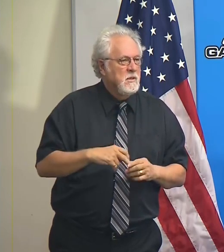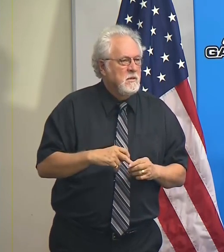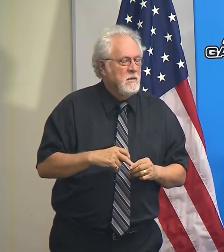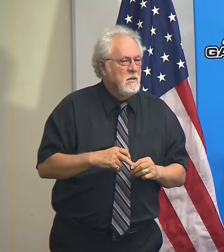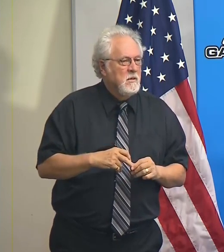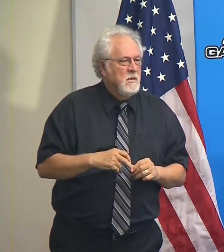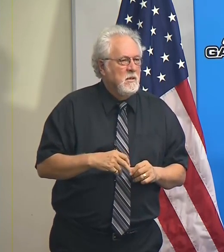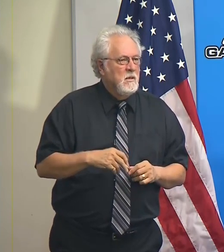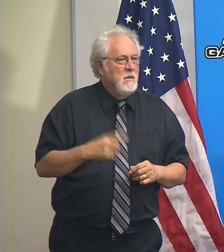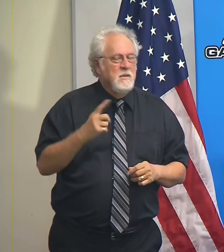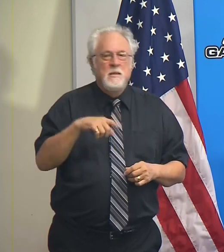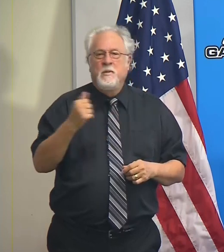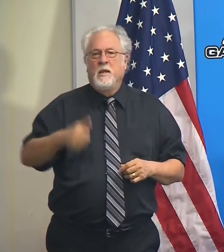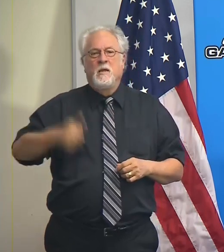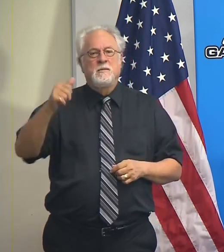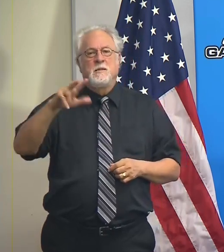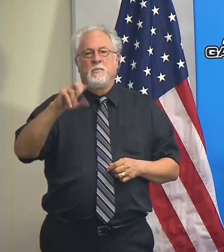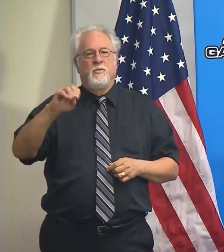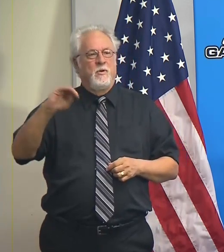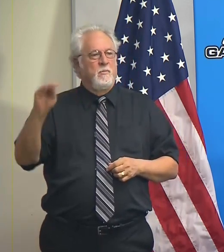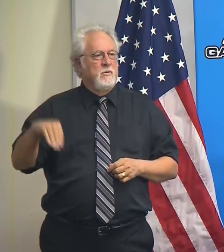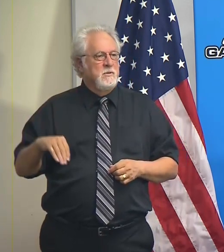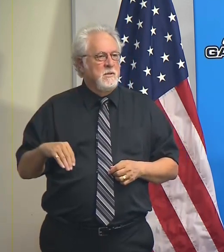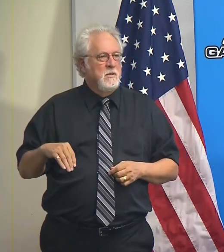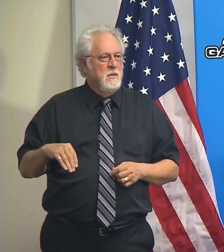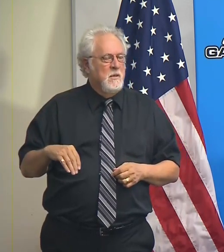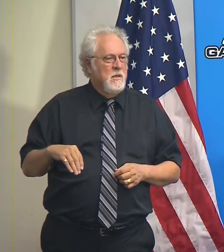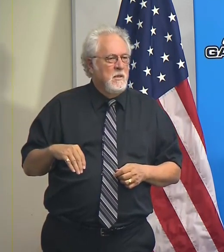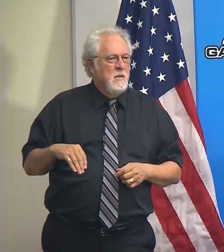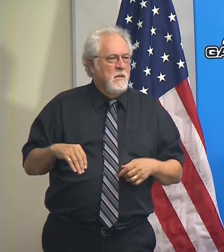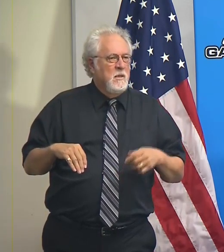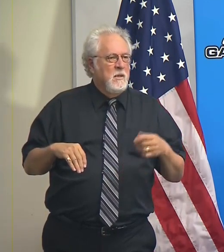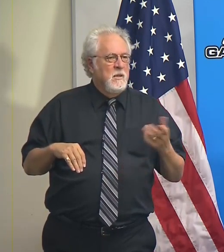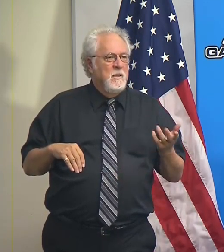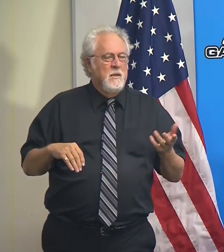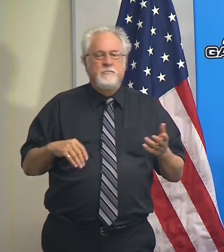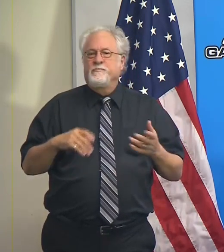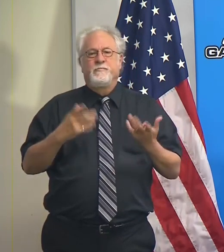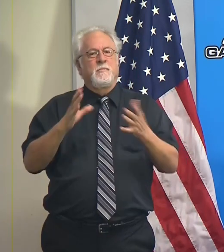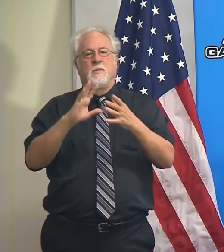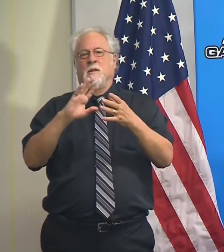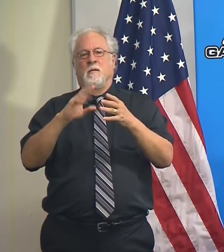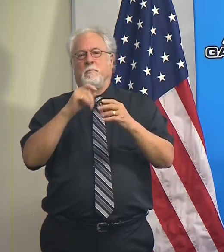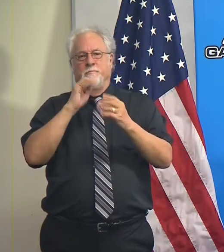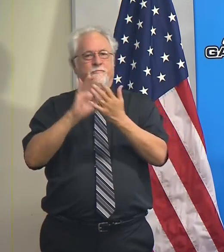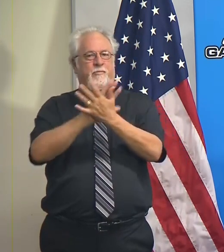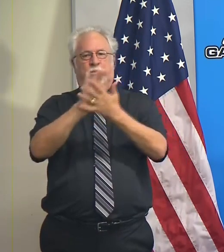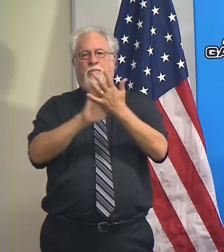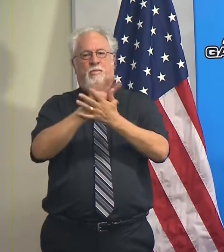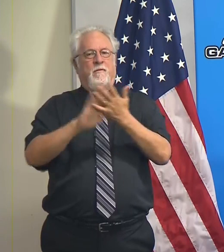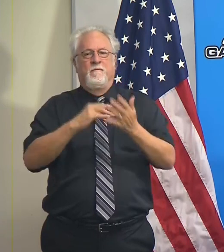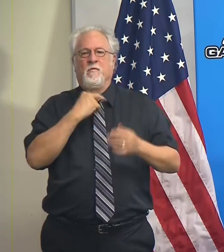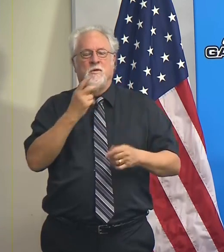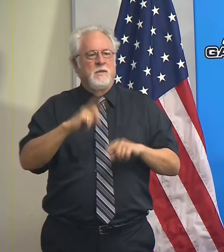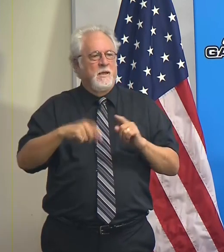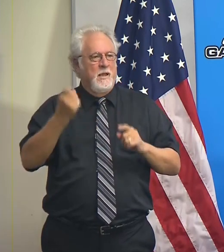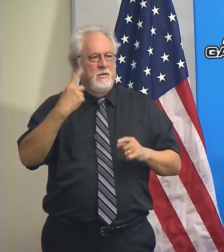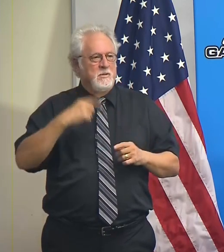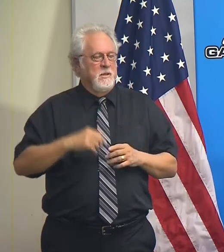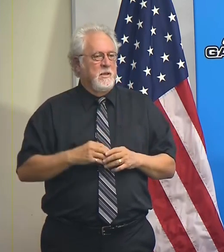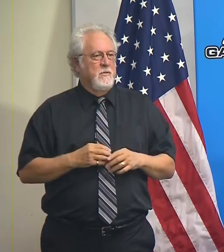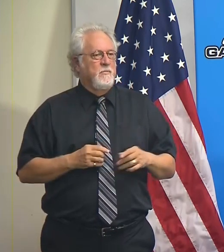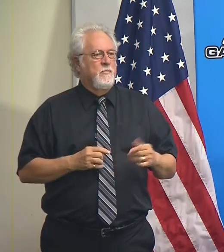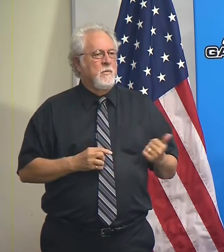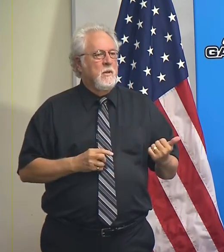attempts up 30 percent, 21 percent off in the network. You understand what a new crisis is made for them.